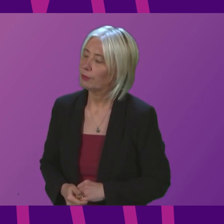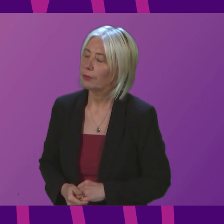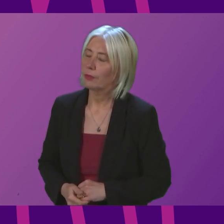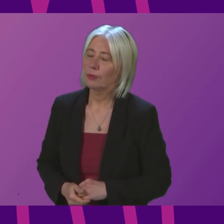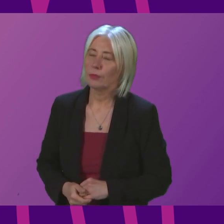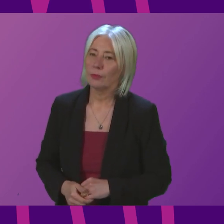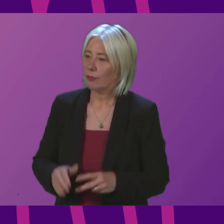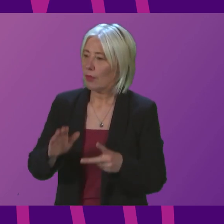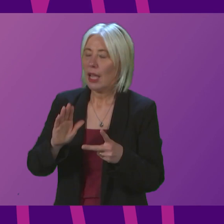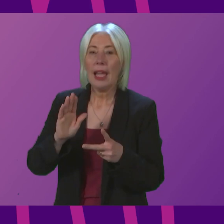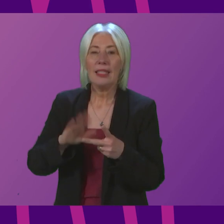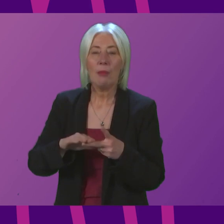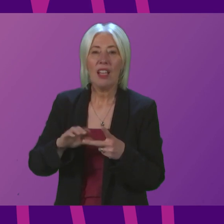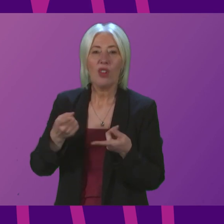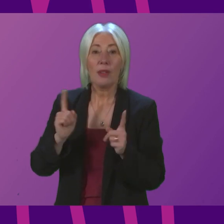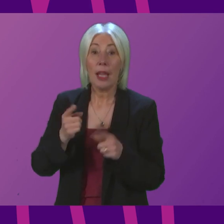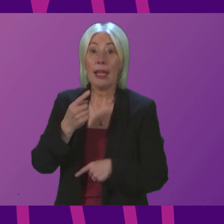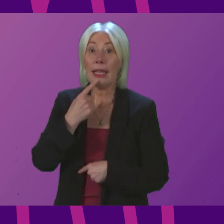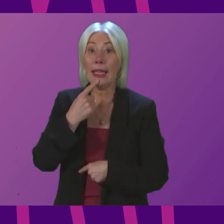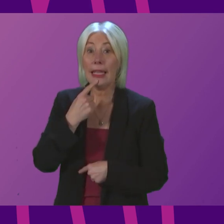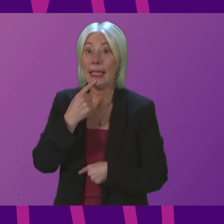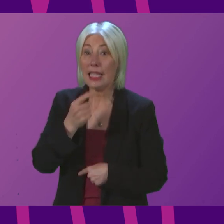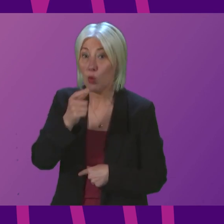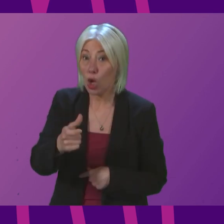First Minister spoke but he did not actually answer the question